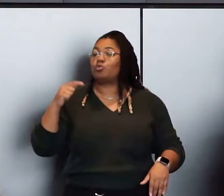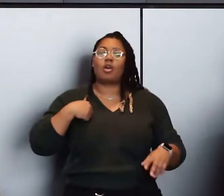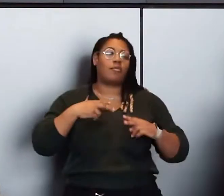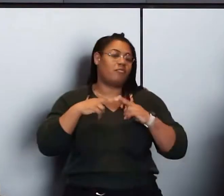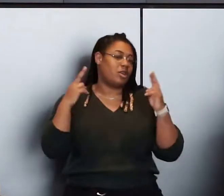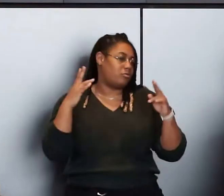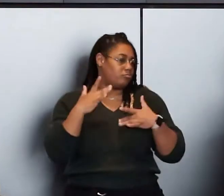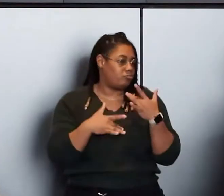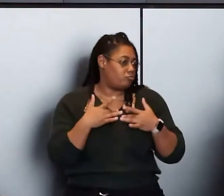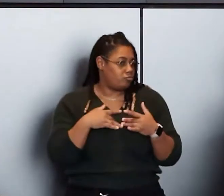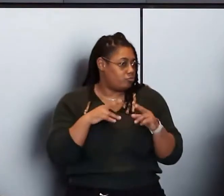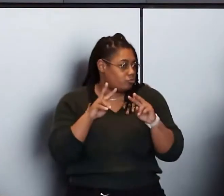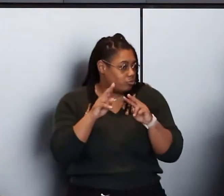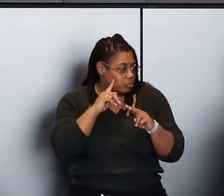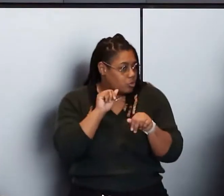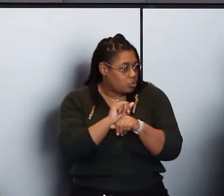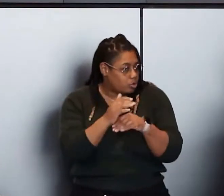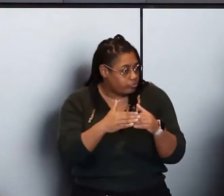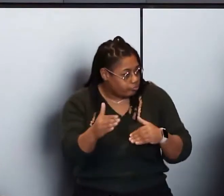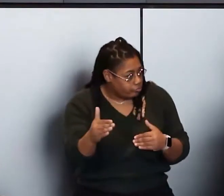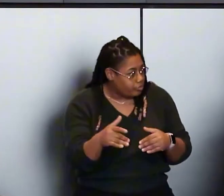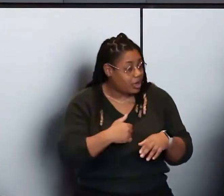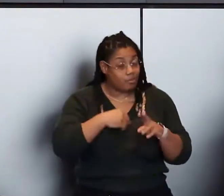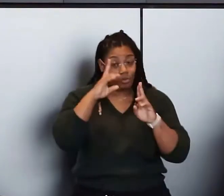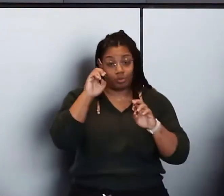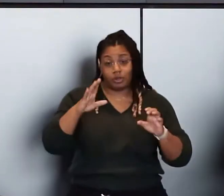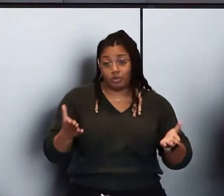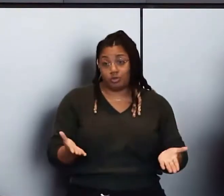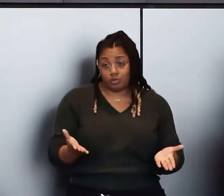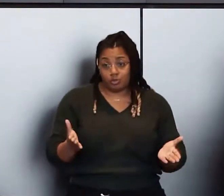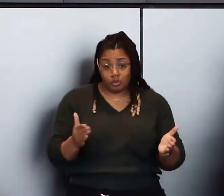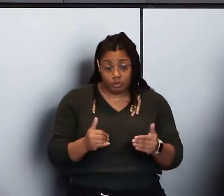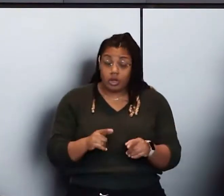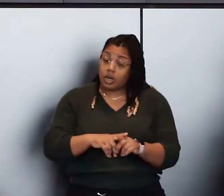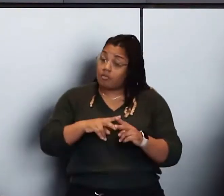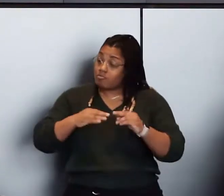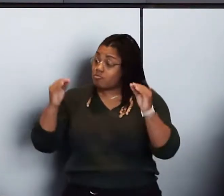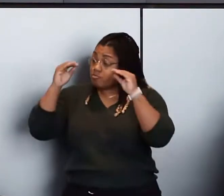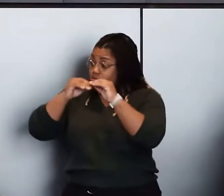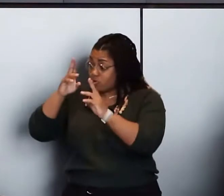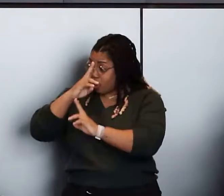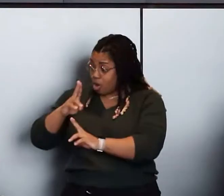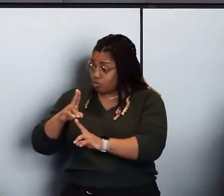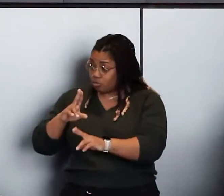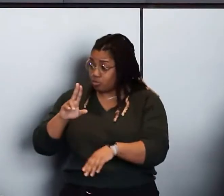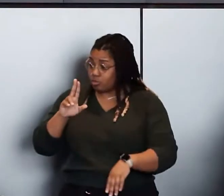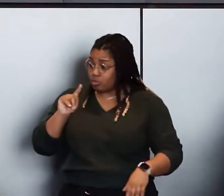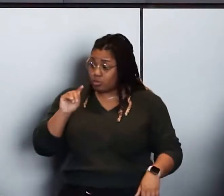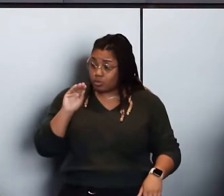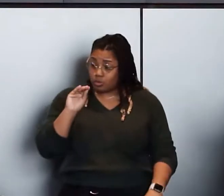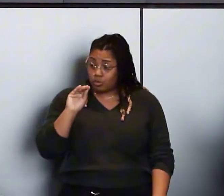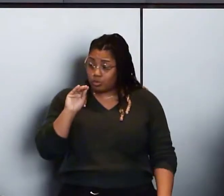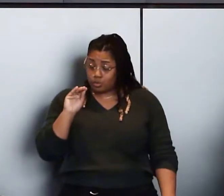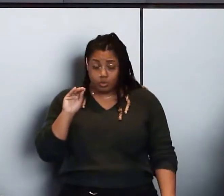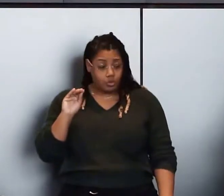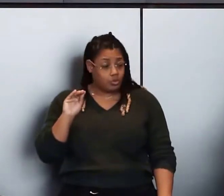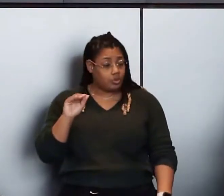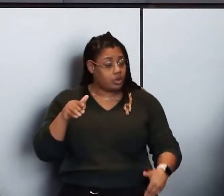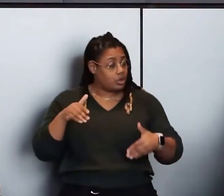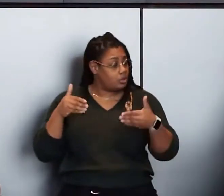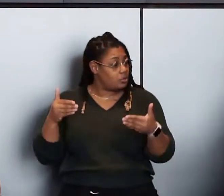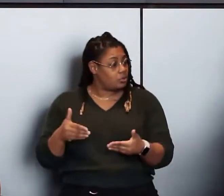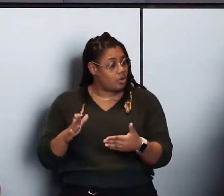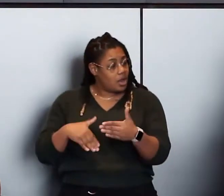Honored again to be in this room and I'm even more honored to then introduce